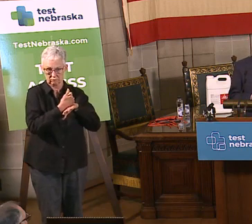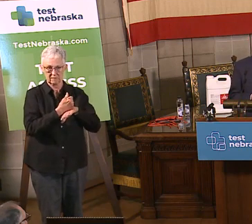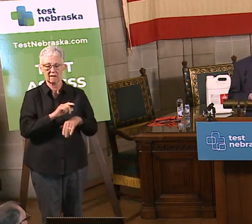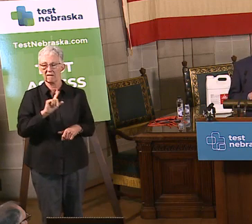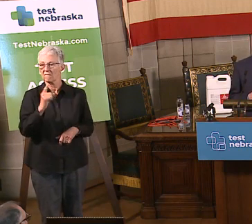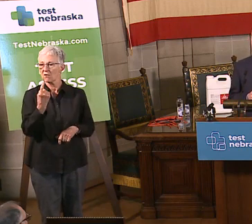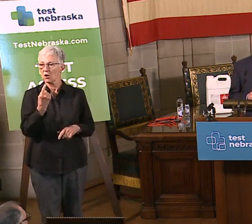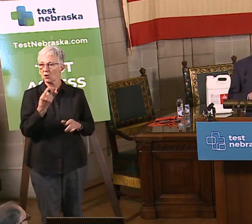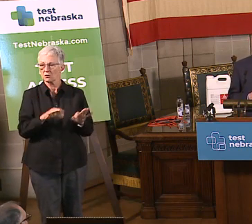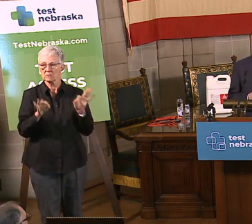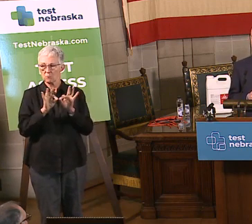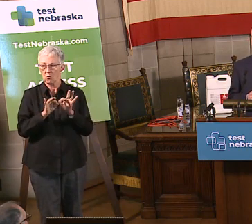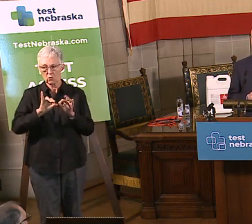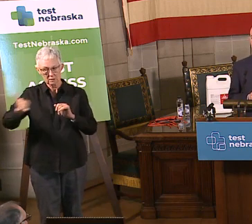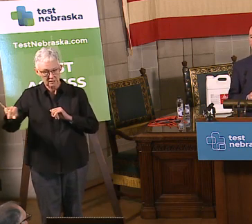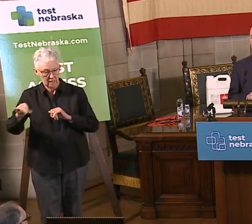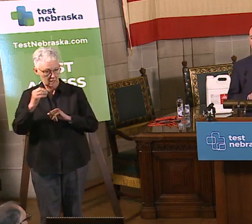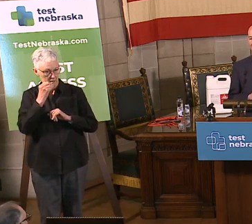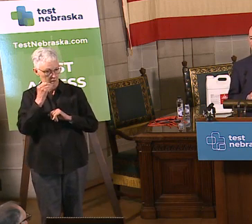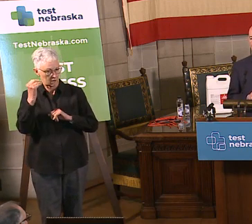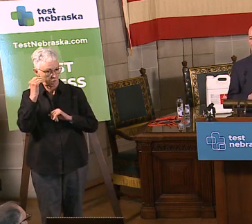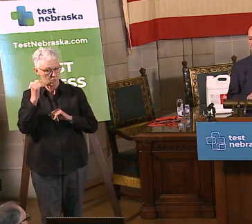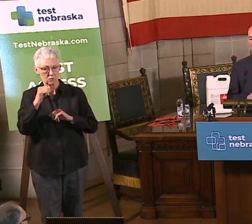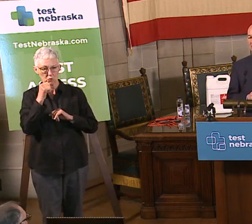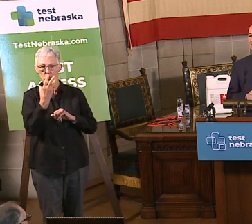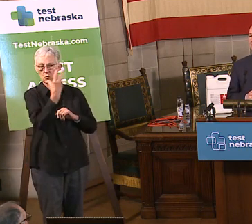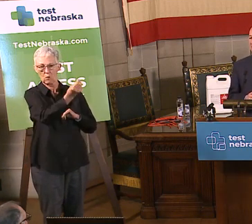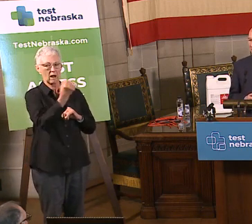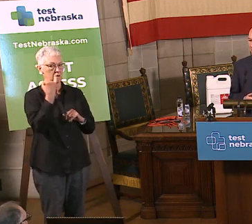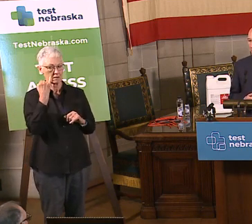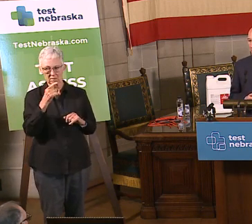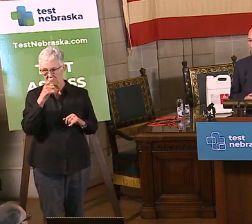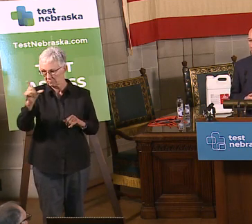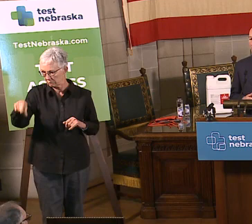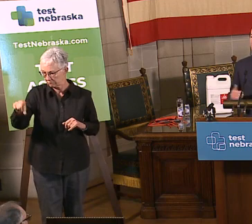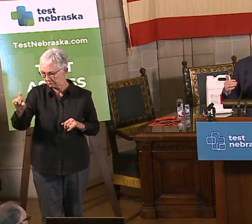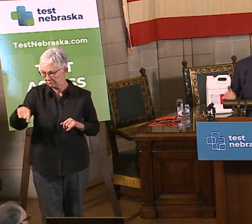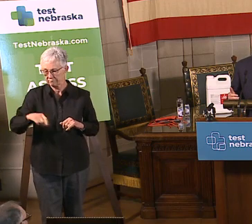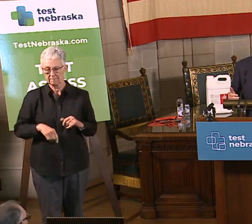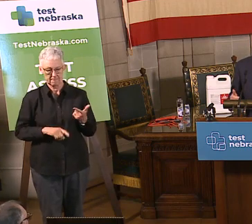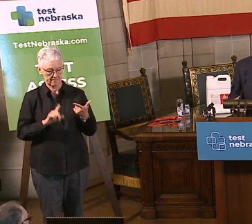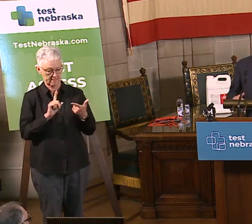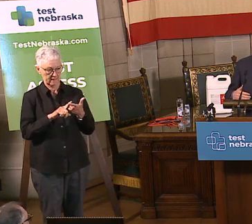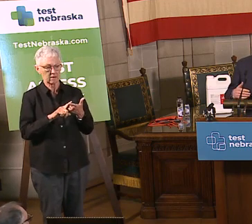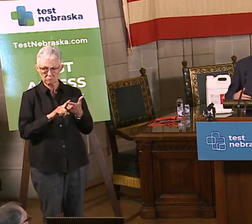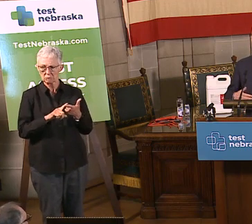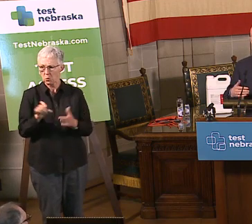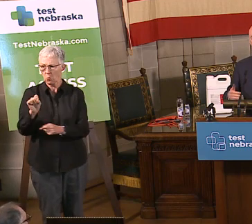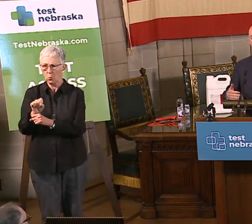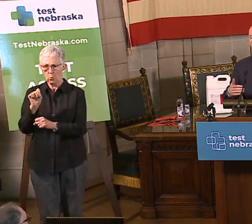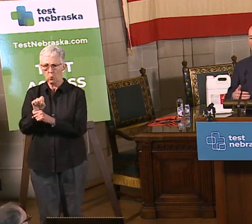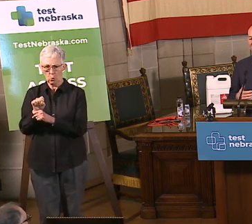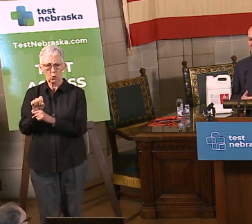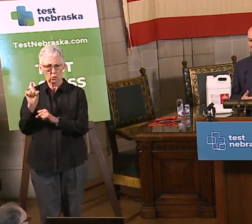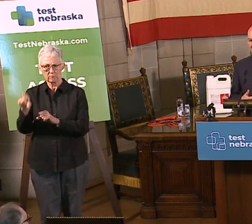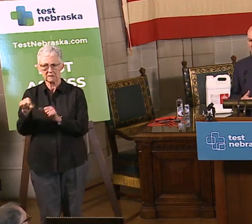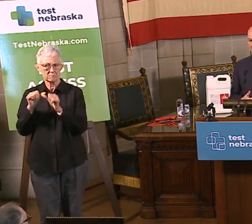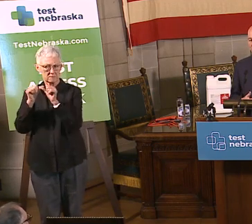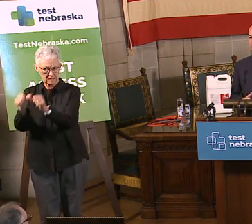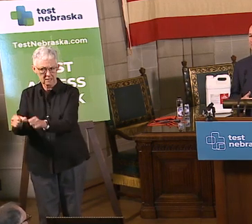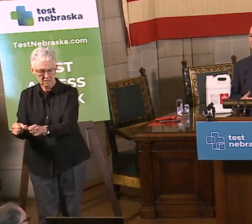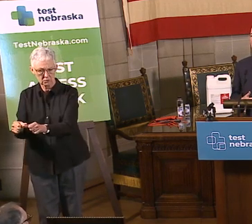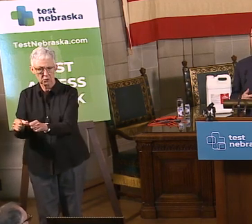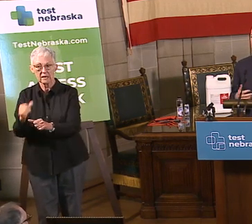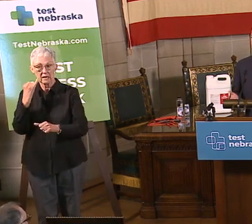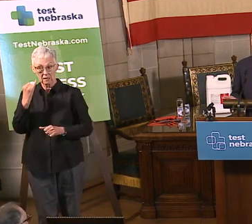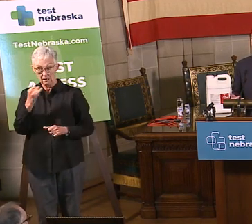stay home, don't make any unnecessary trips outside the household. Second rule, we want you to work. Work from home if you can,